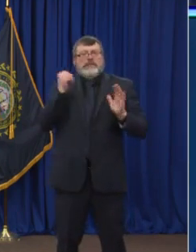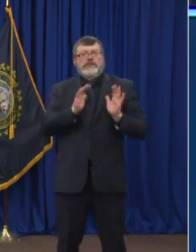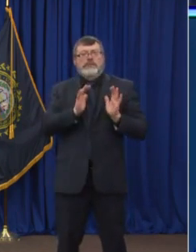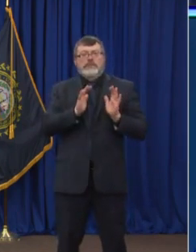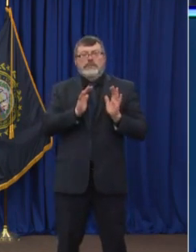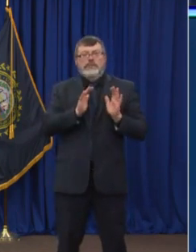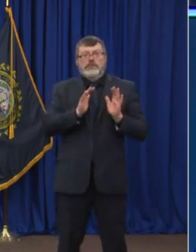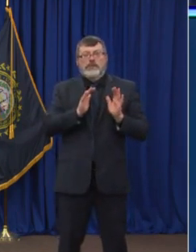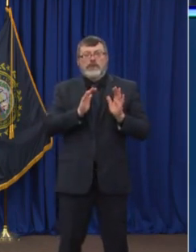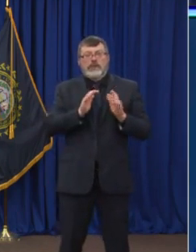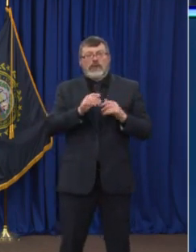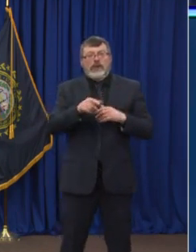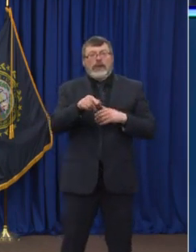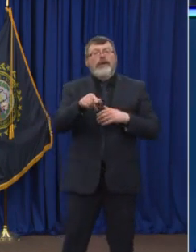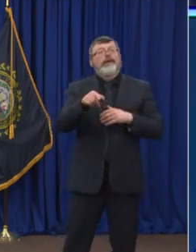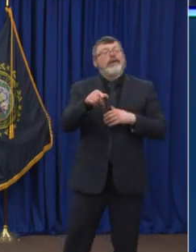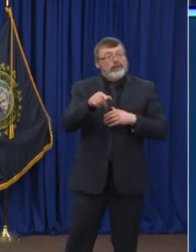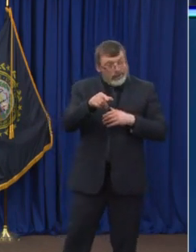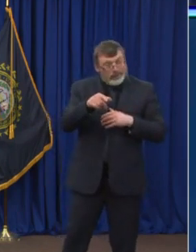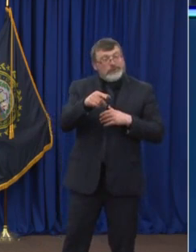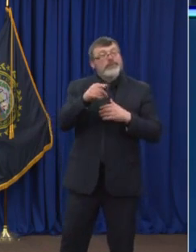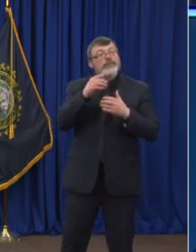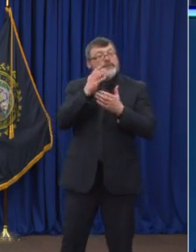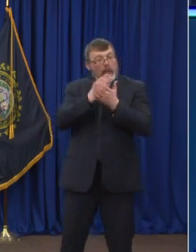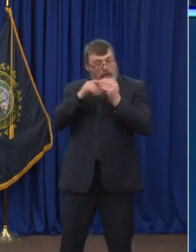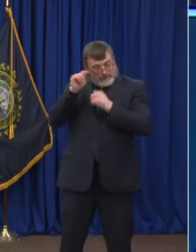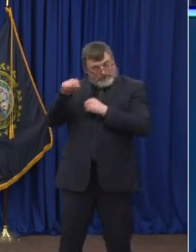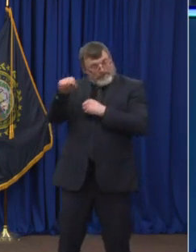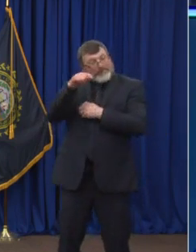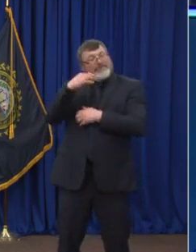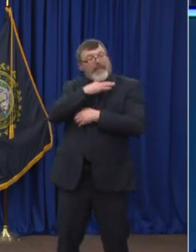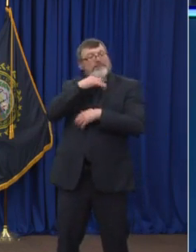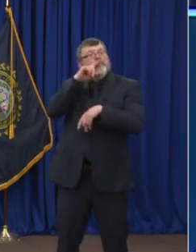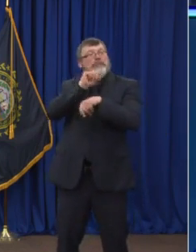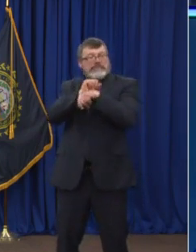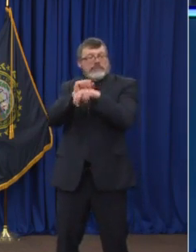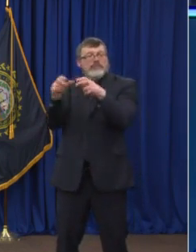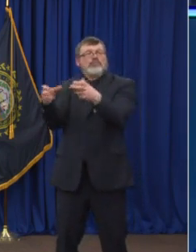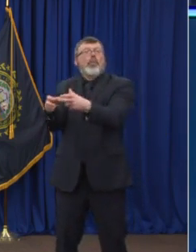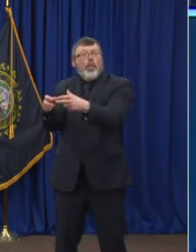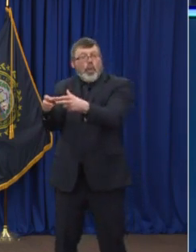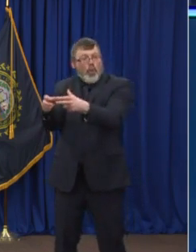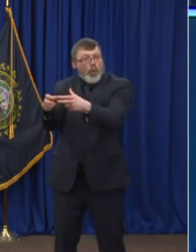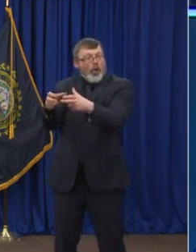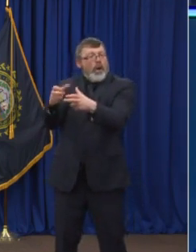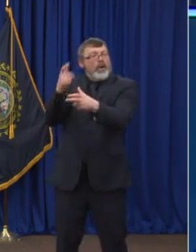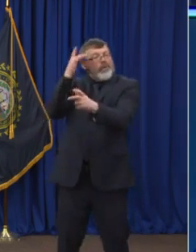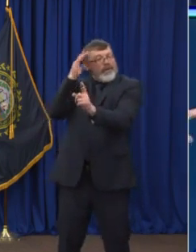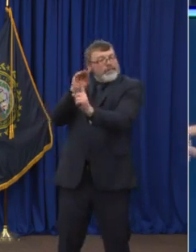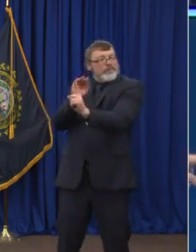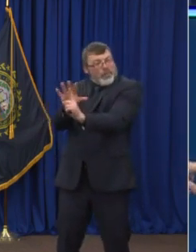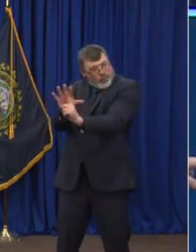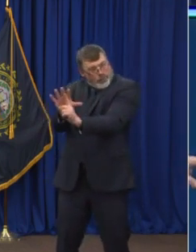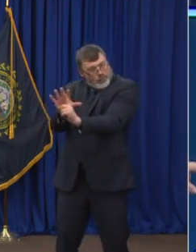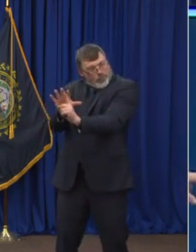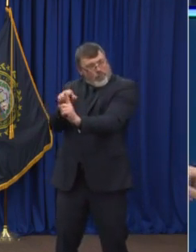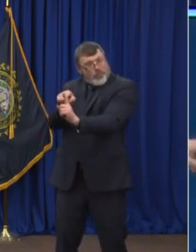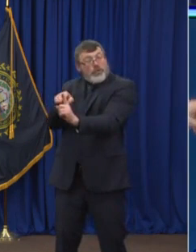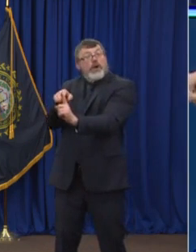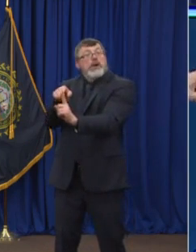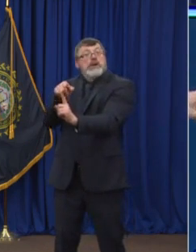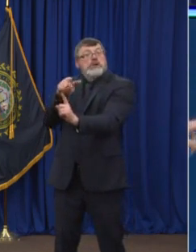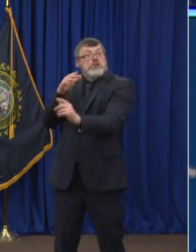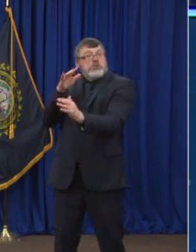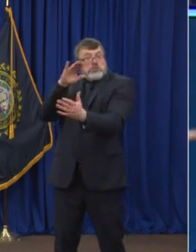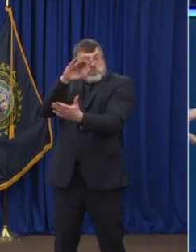And then unfortunately, this is our the seven day average on fatalities having deriving from COVID. So obviously we had our our spring surge